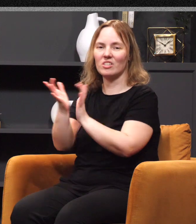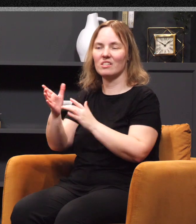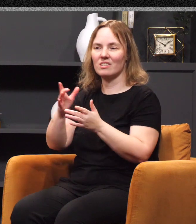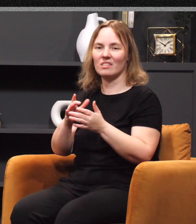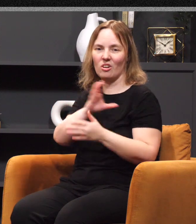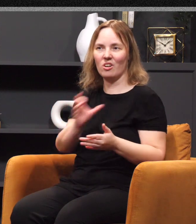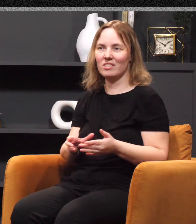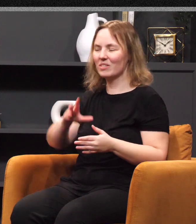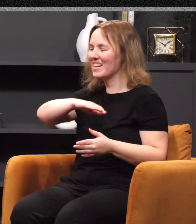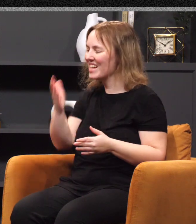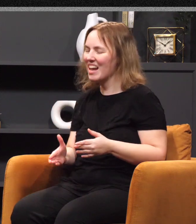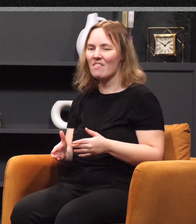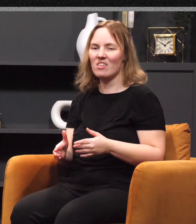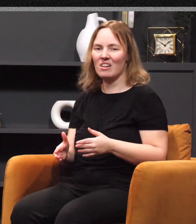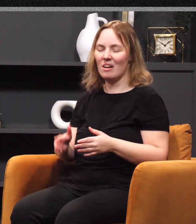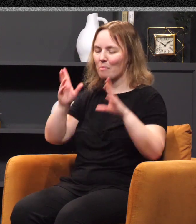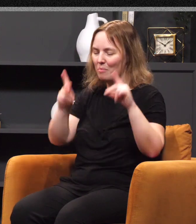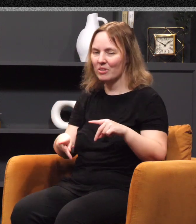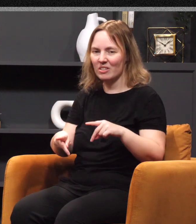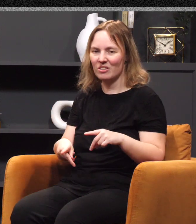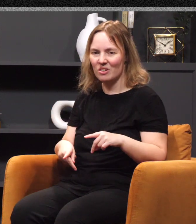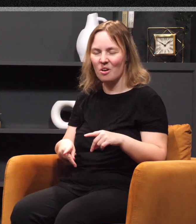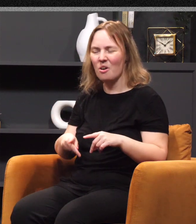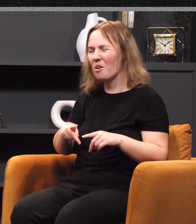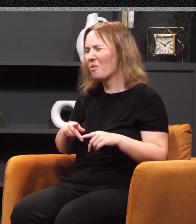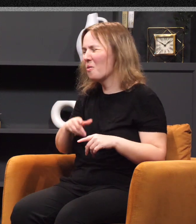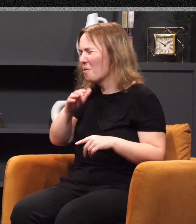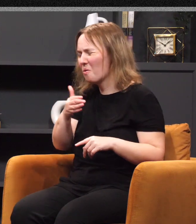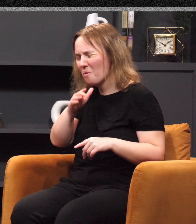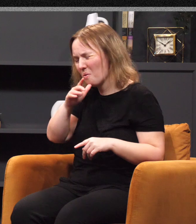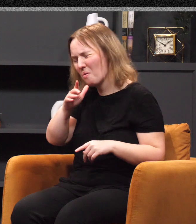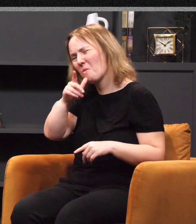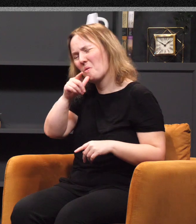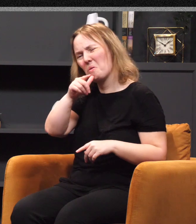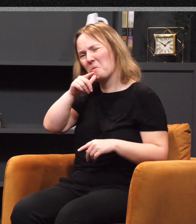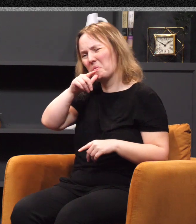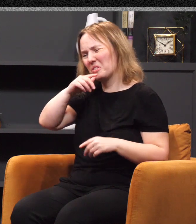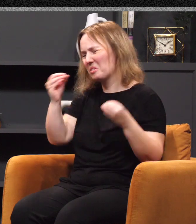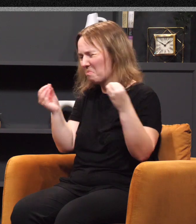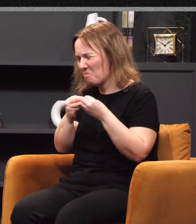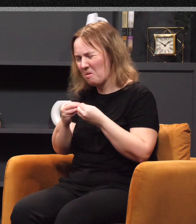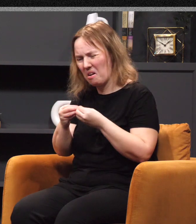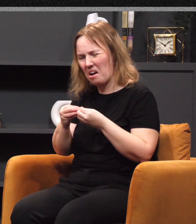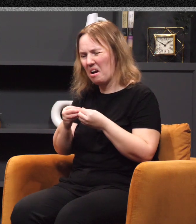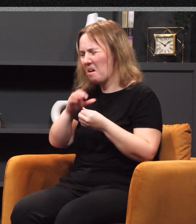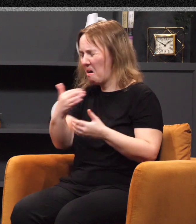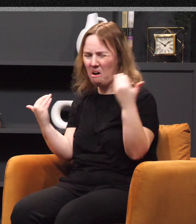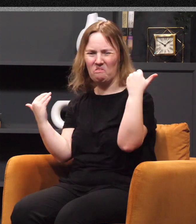history a person who was treated more unjustly. There was never a person who was treated more unfairly. There was